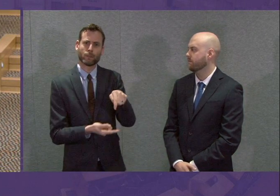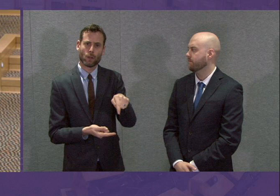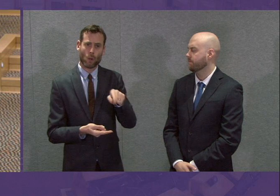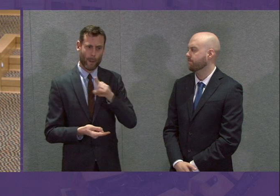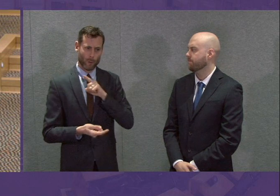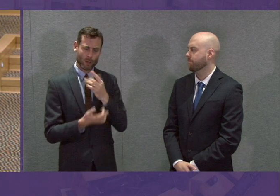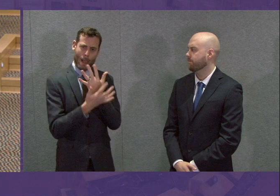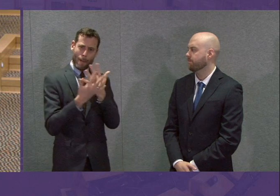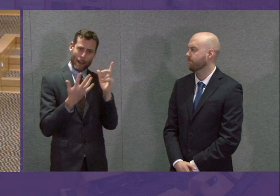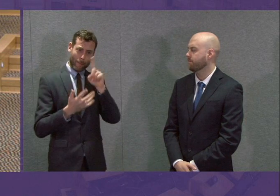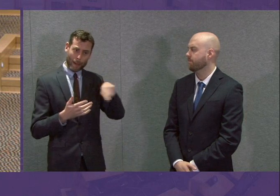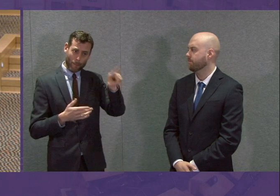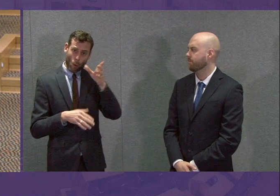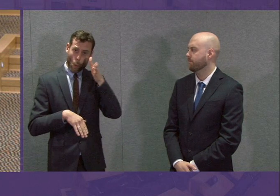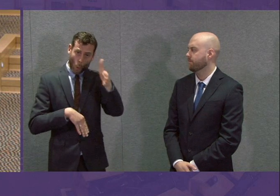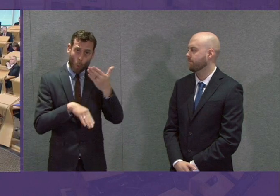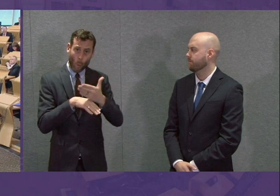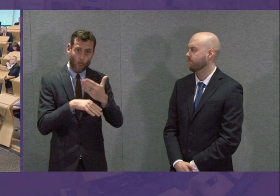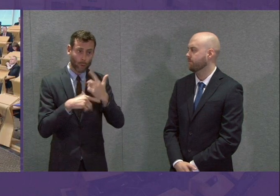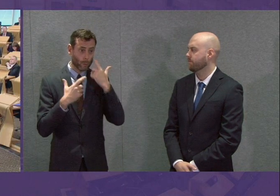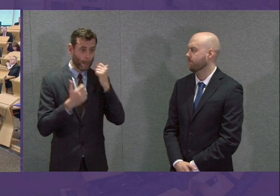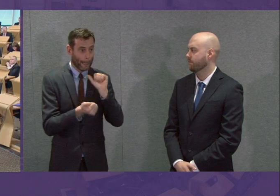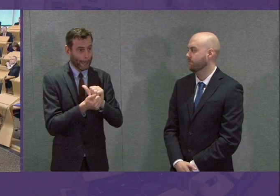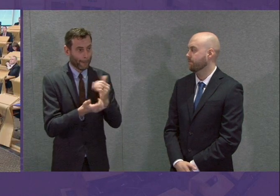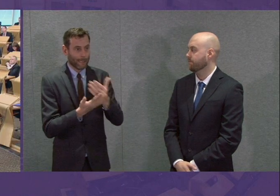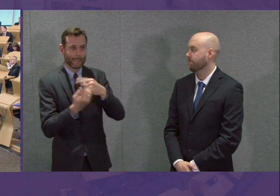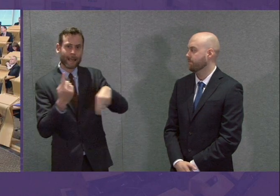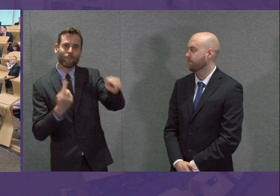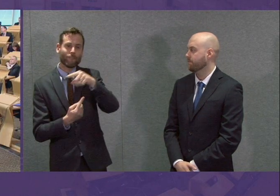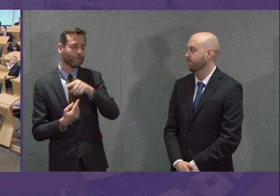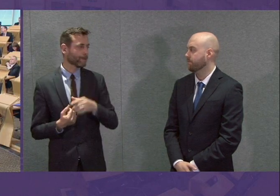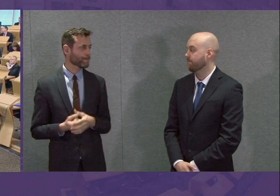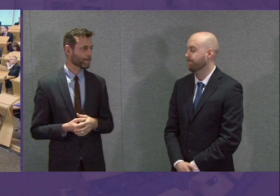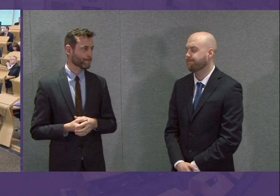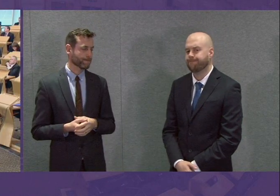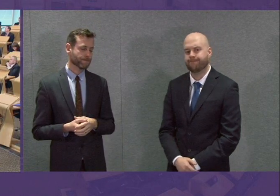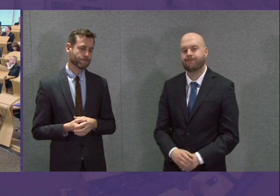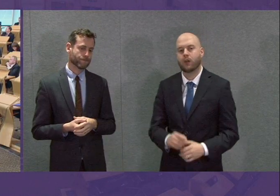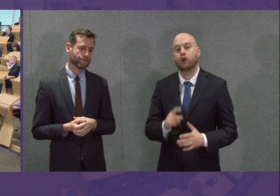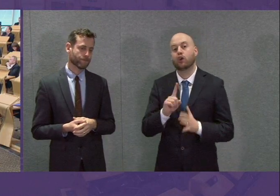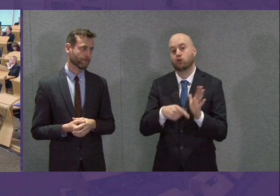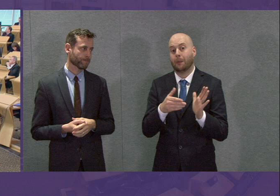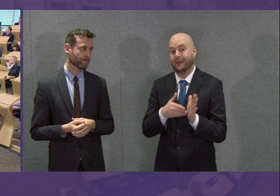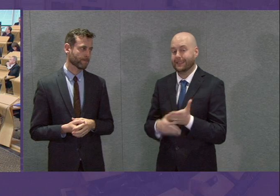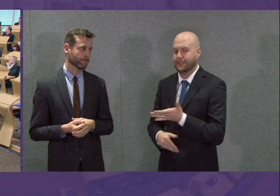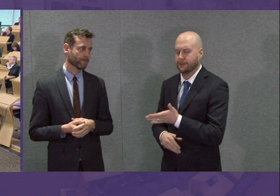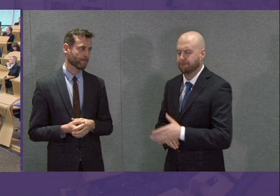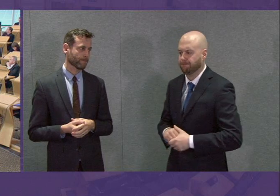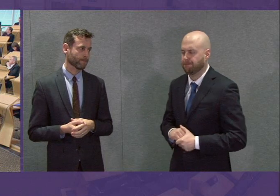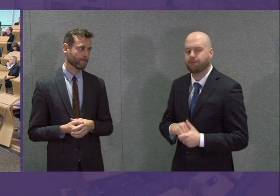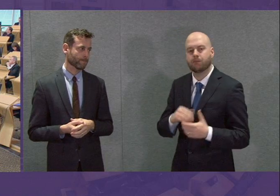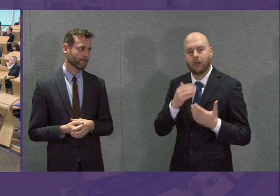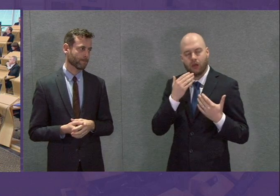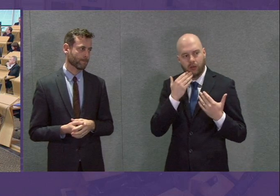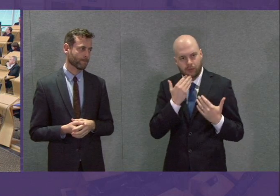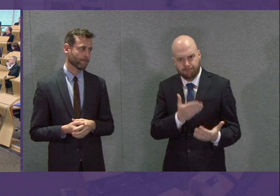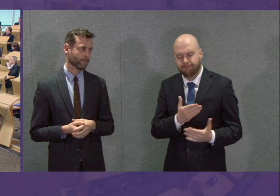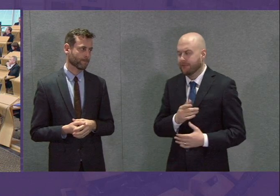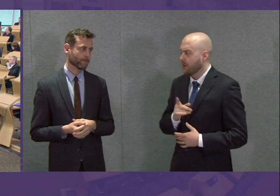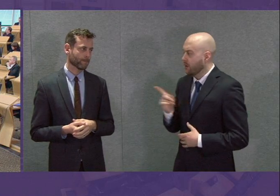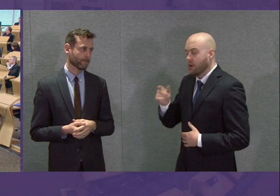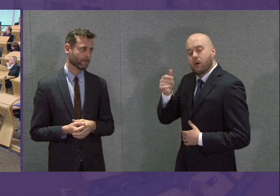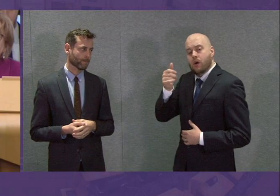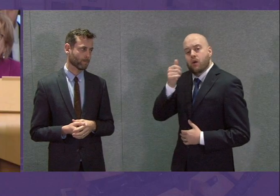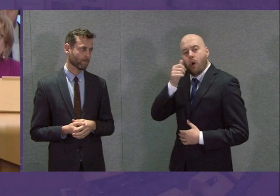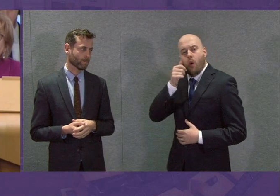of us safe in the weeks and months to come. John Mason to be followed by Ross Greer. Thank you. I think the First Minister is aware of the lodging house mission which is